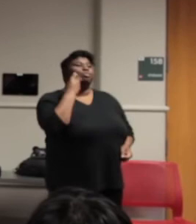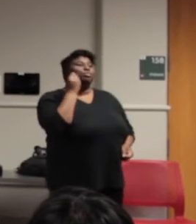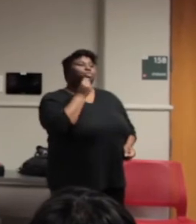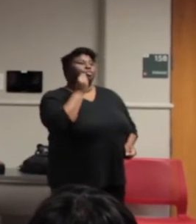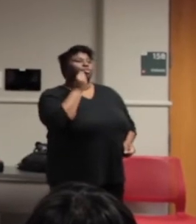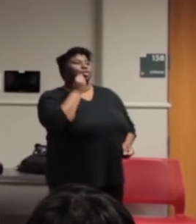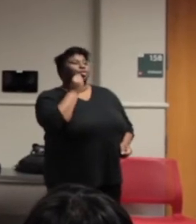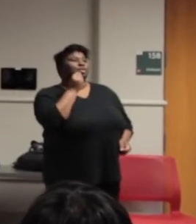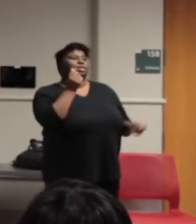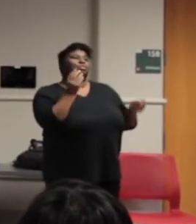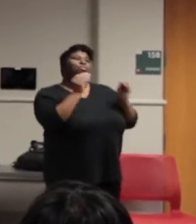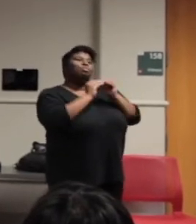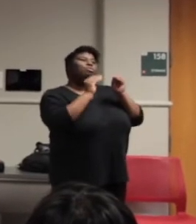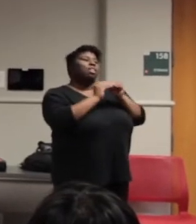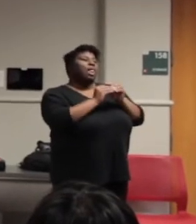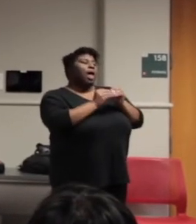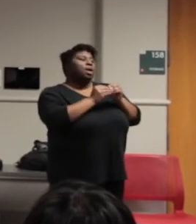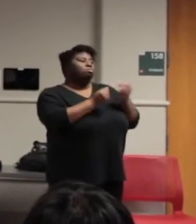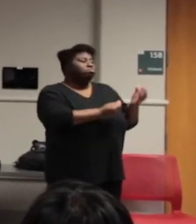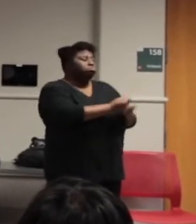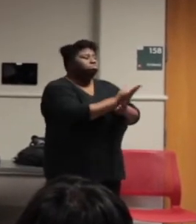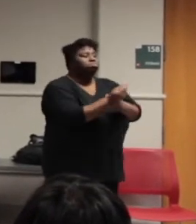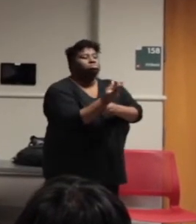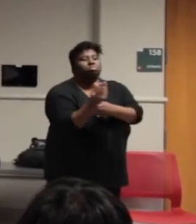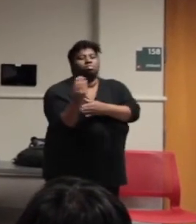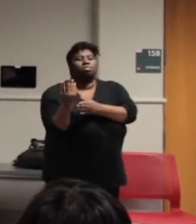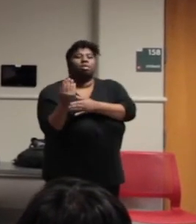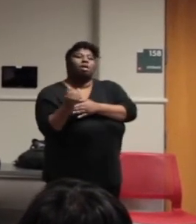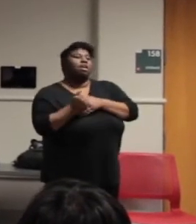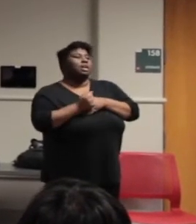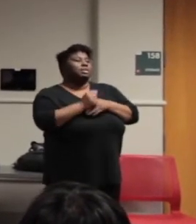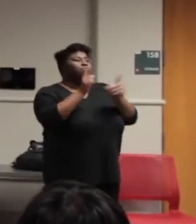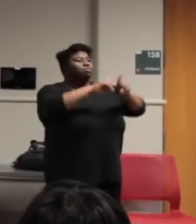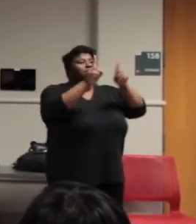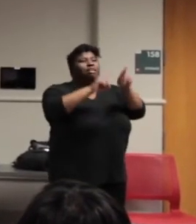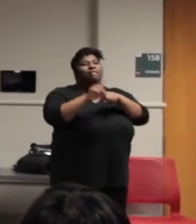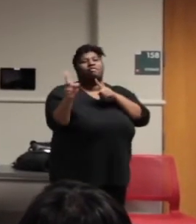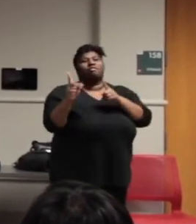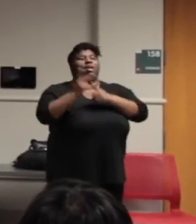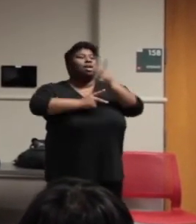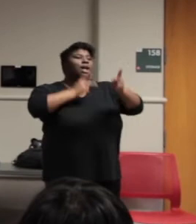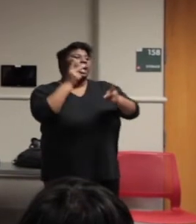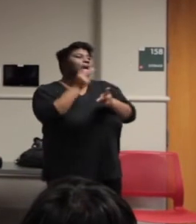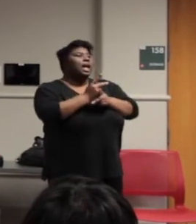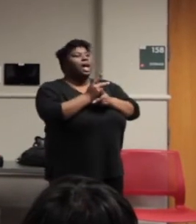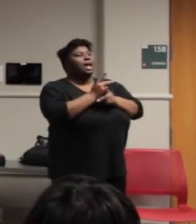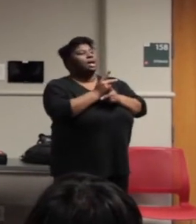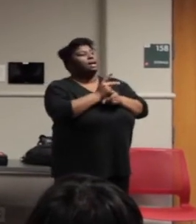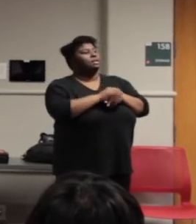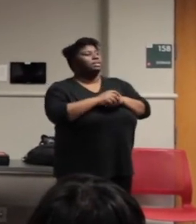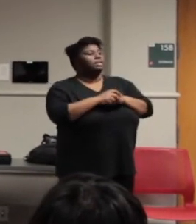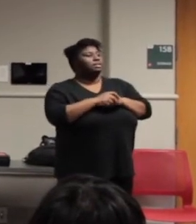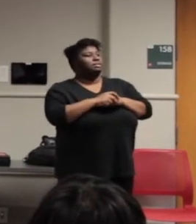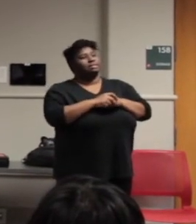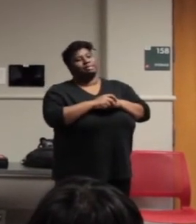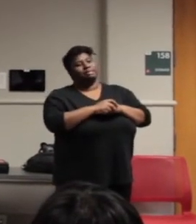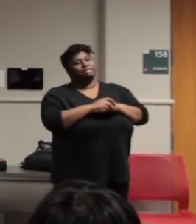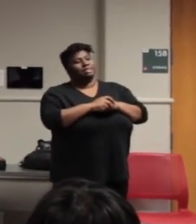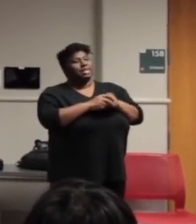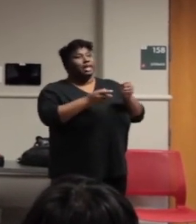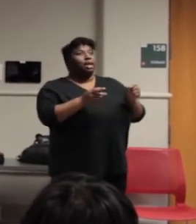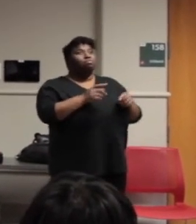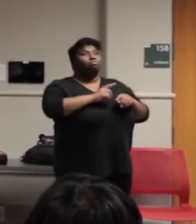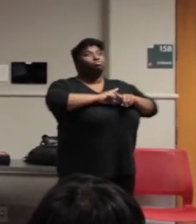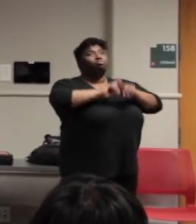a garden. A seasonal wisp, a sunflower in the summer, a lily in the valley, one lunary for the moon among gyps, numbering the